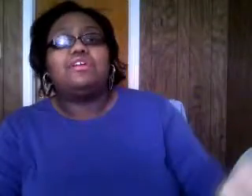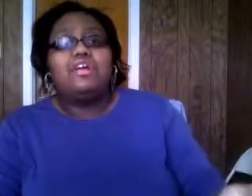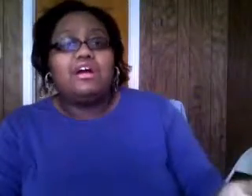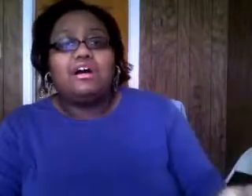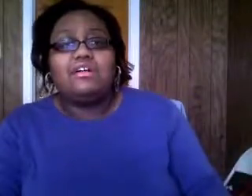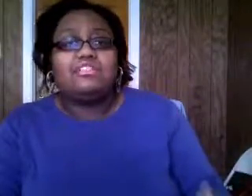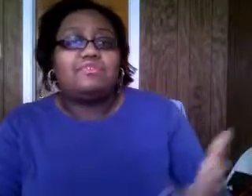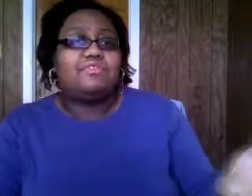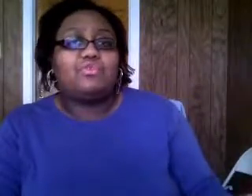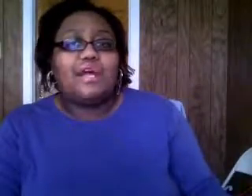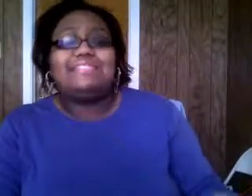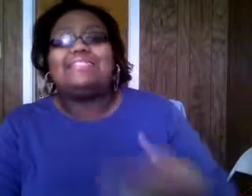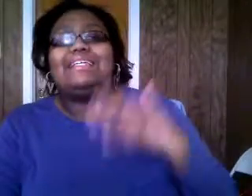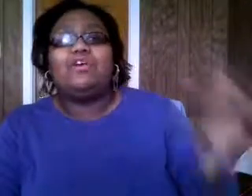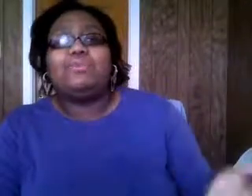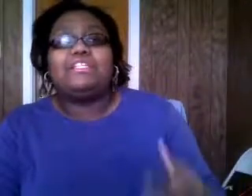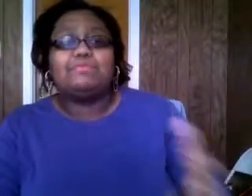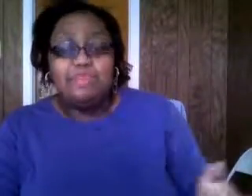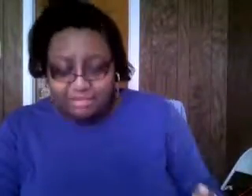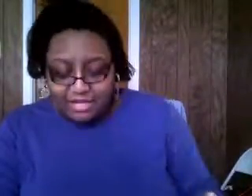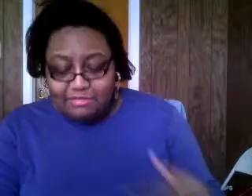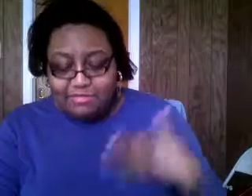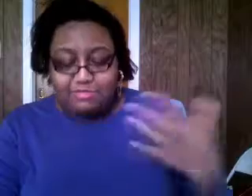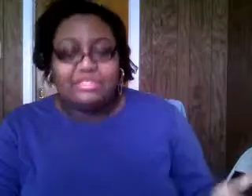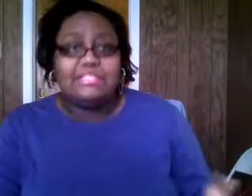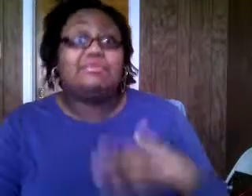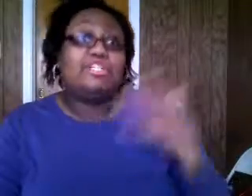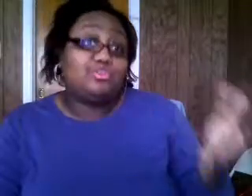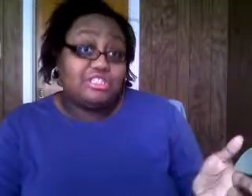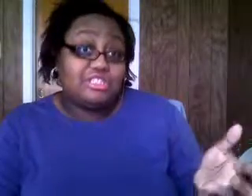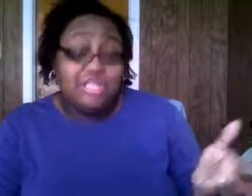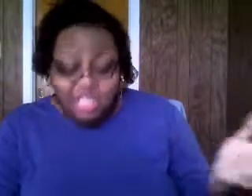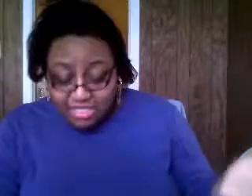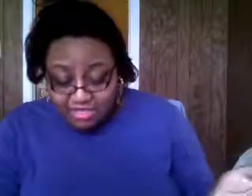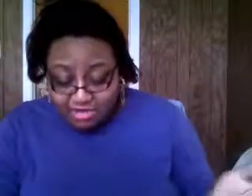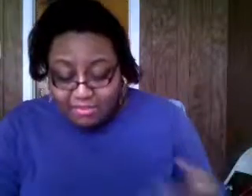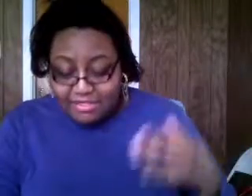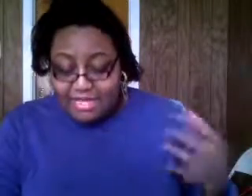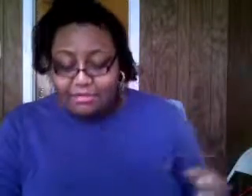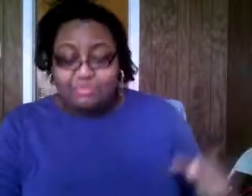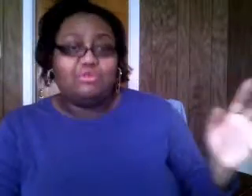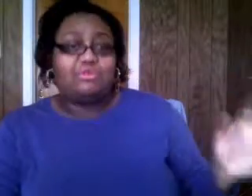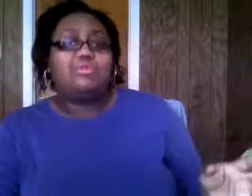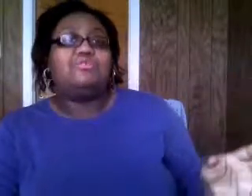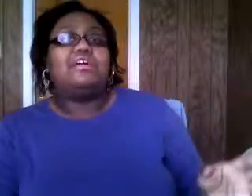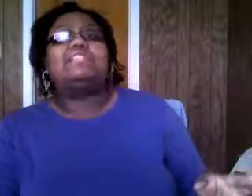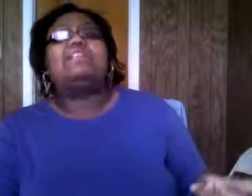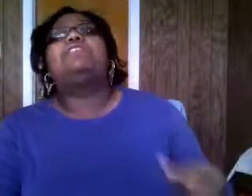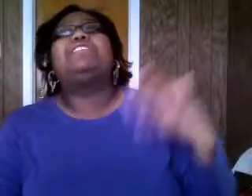uh serving of christ and helping his people out that's what it really is being a christian you know but a lot of people don't really want to do that except especially